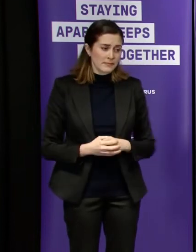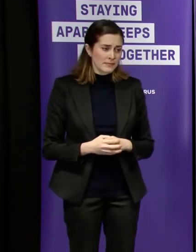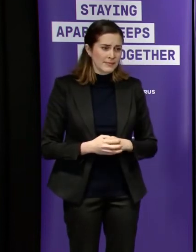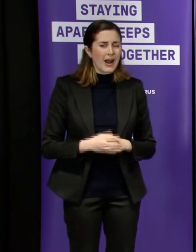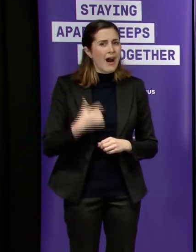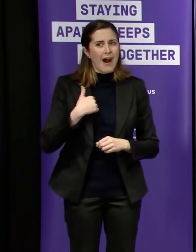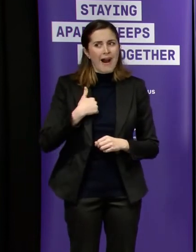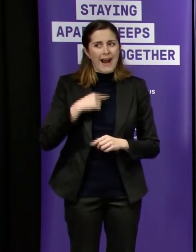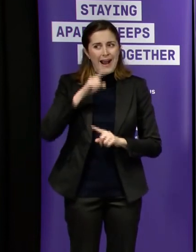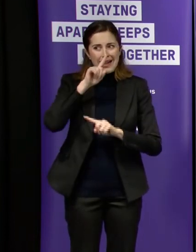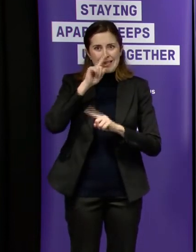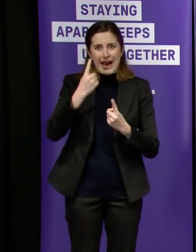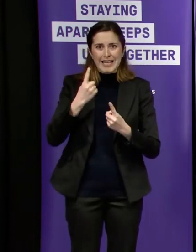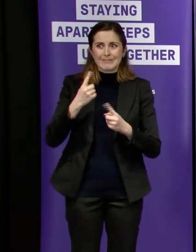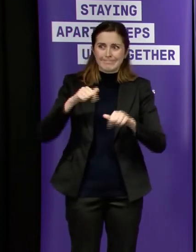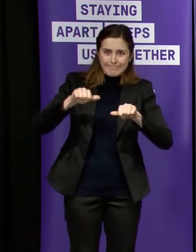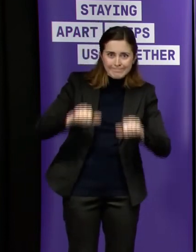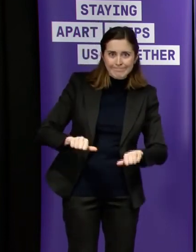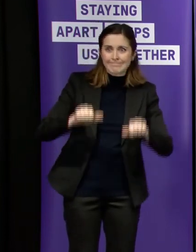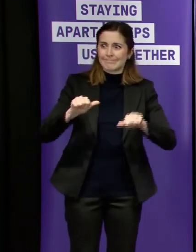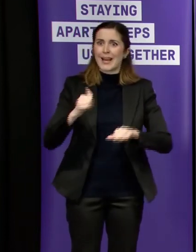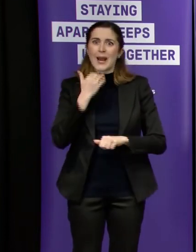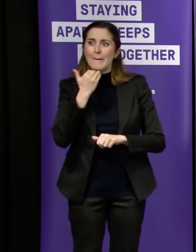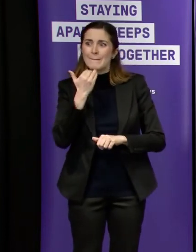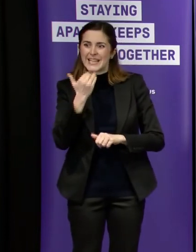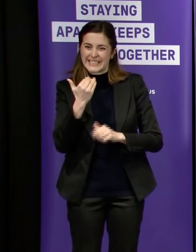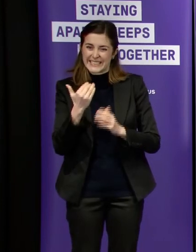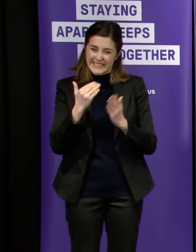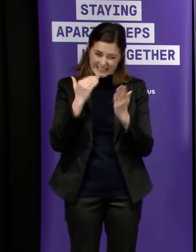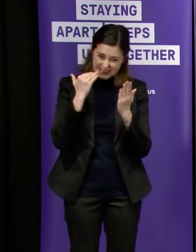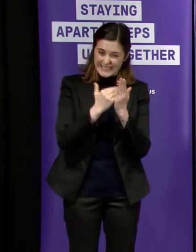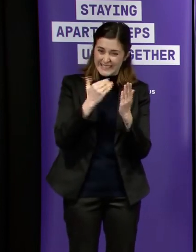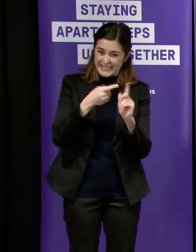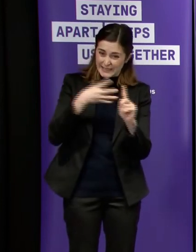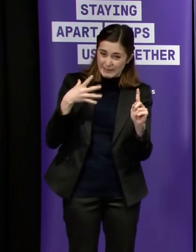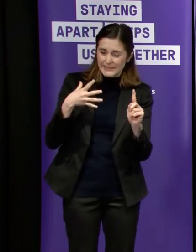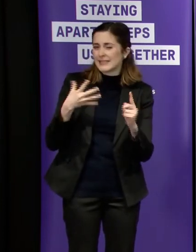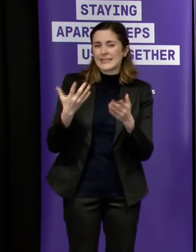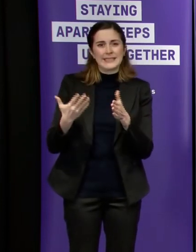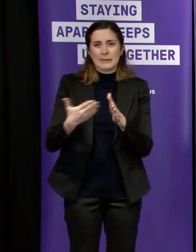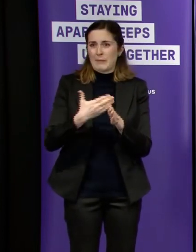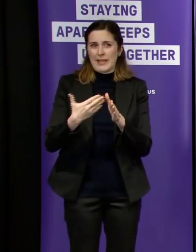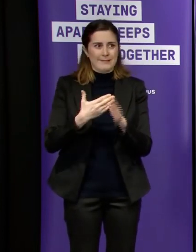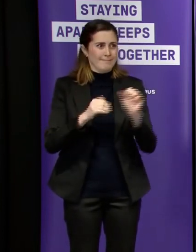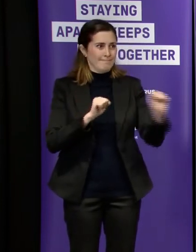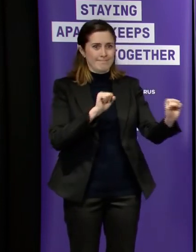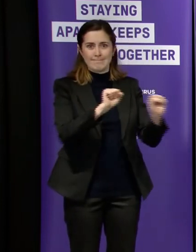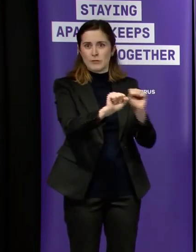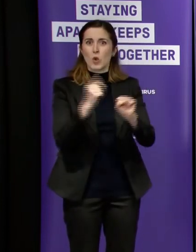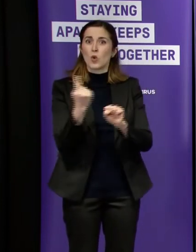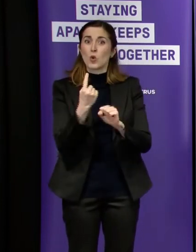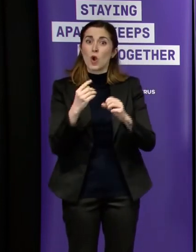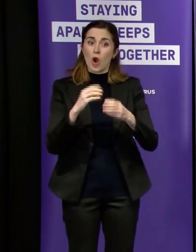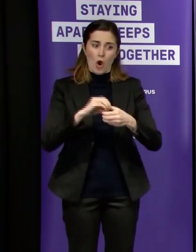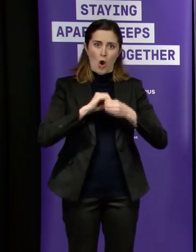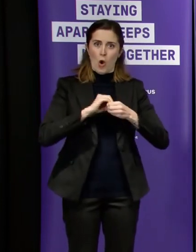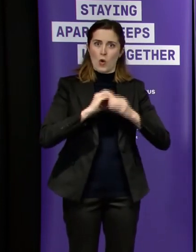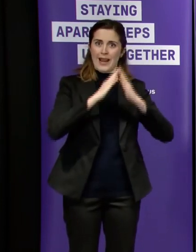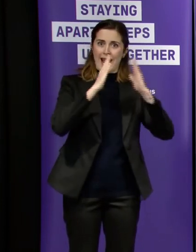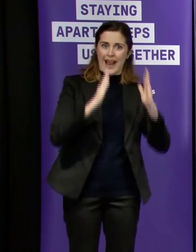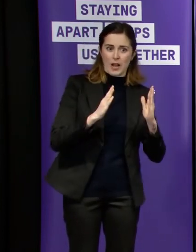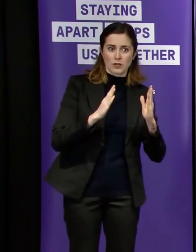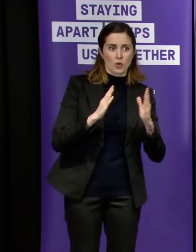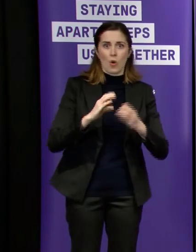put hard numbers on this so because essentially it does depend upon landlords striking appropriate arrangements